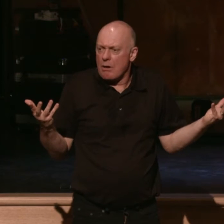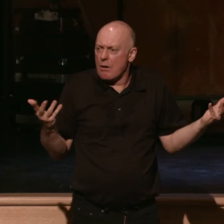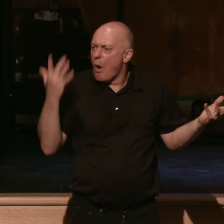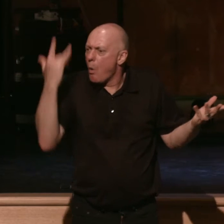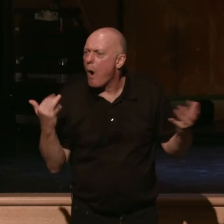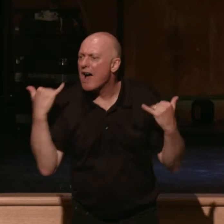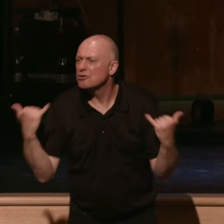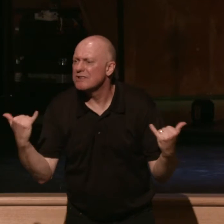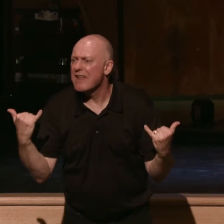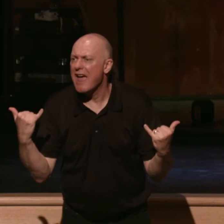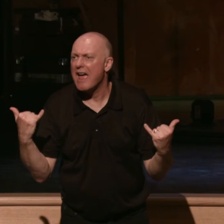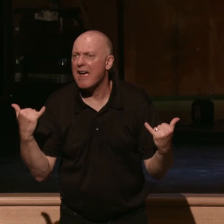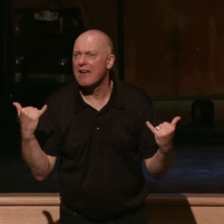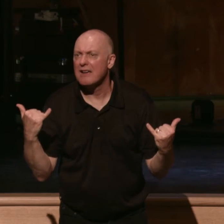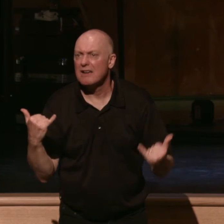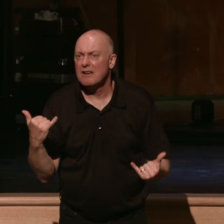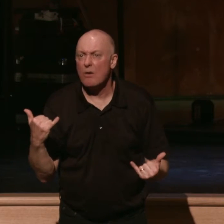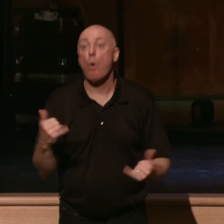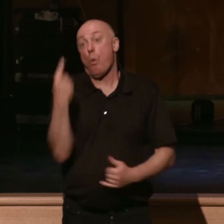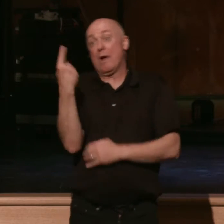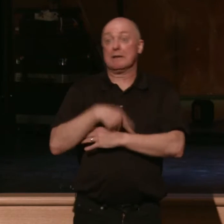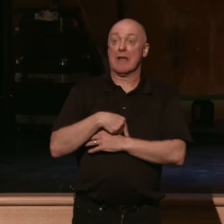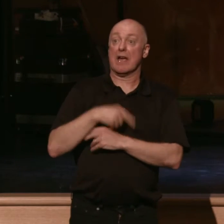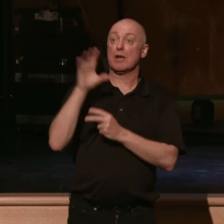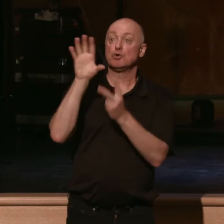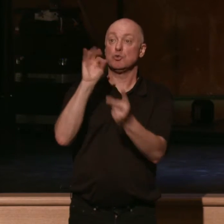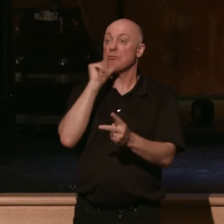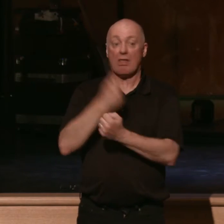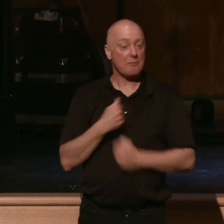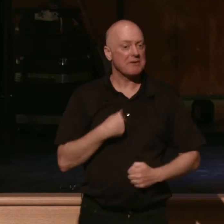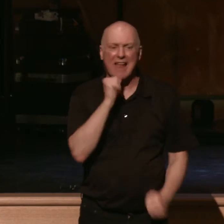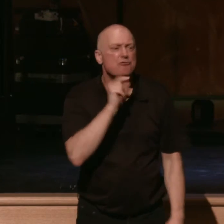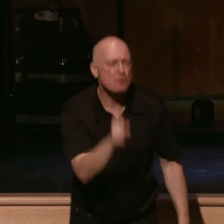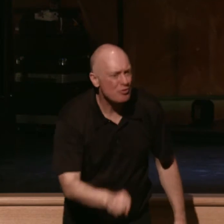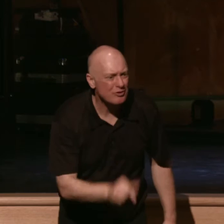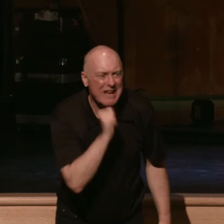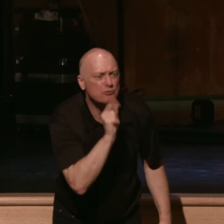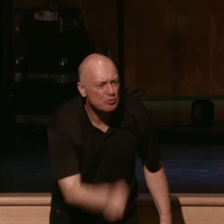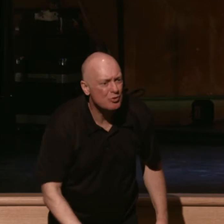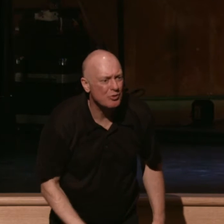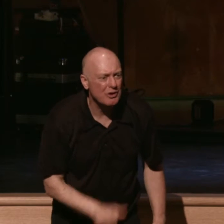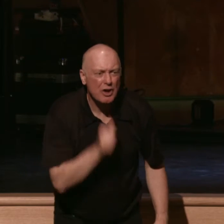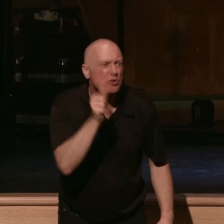today the day that he's choosing to not love you? It's not true. Don't listen to the feelings.